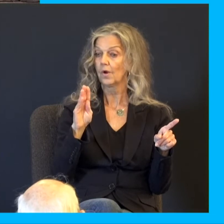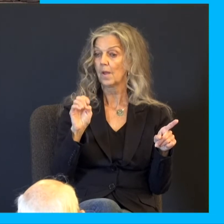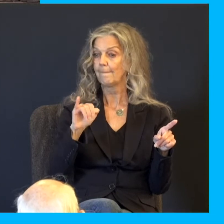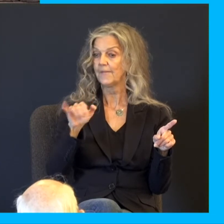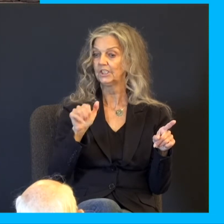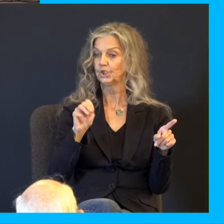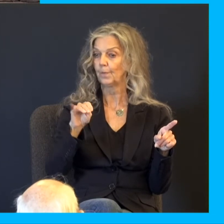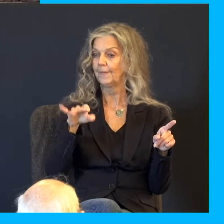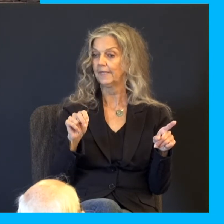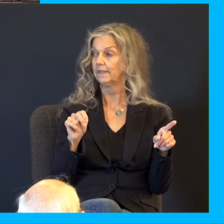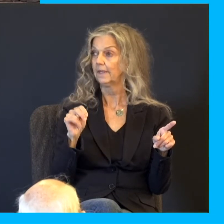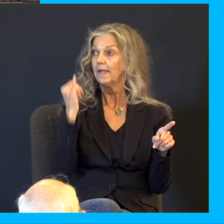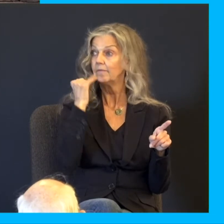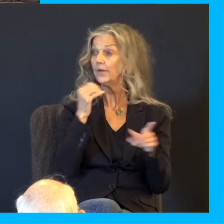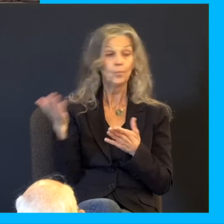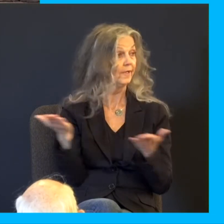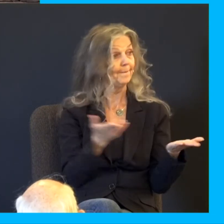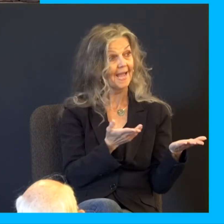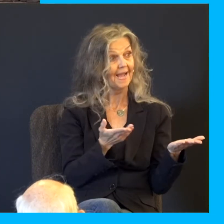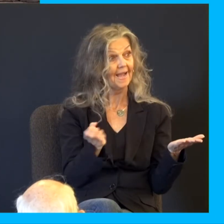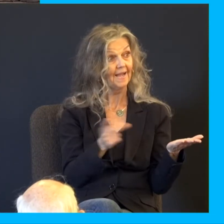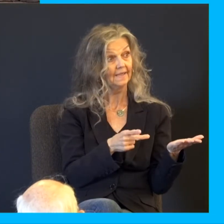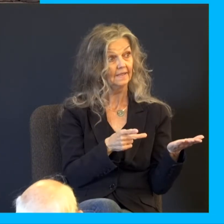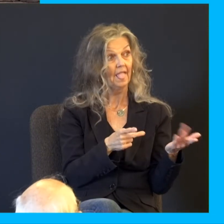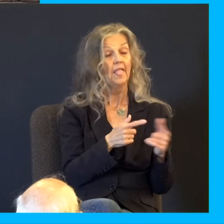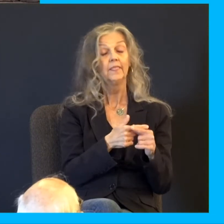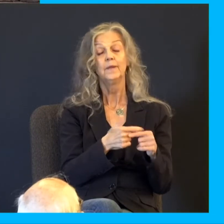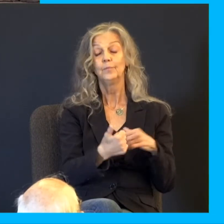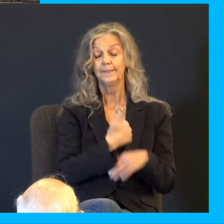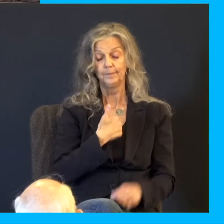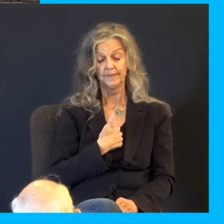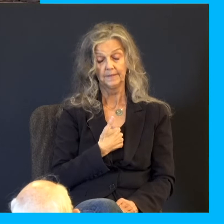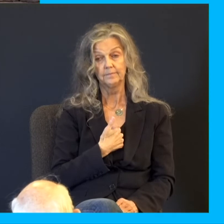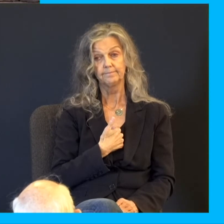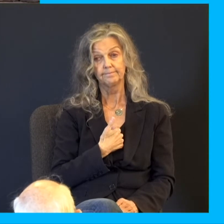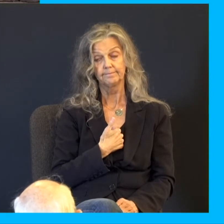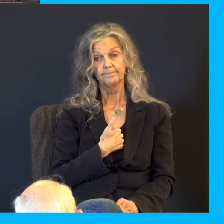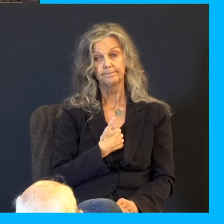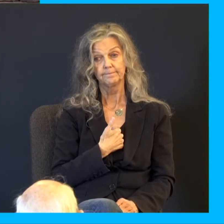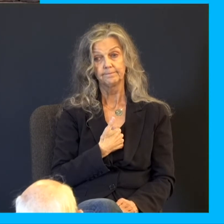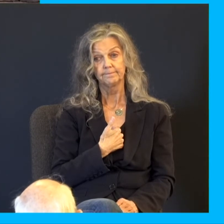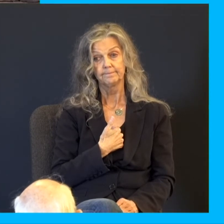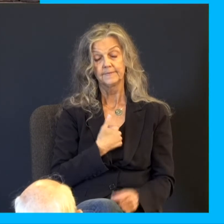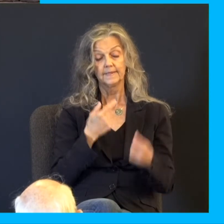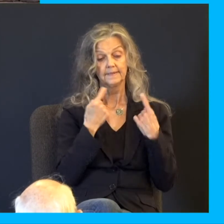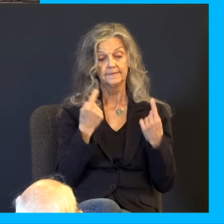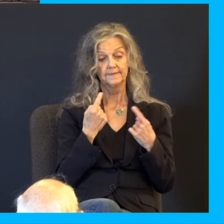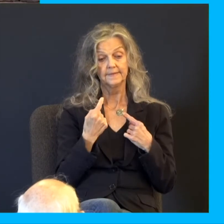saying, If I bring him not unto thee, then shall I bear the blame. The word is chatar, and that is sin, purify, cleanse, or sinner. Then